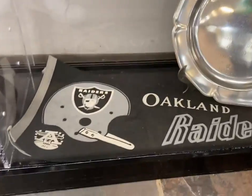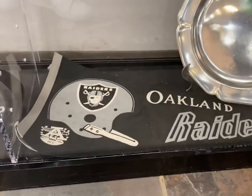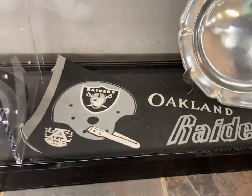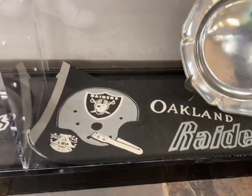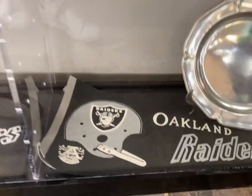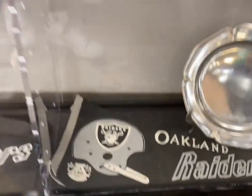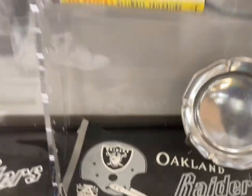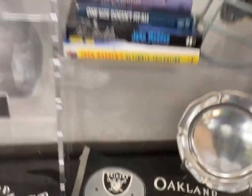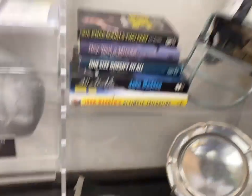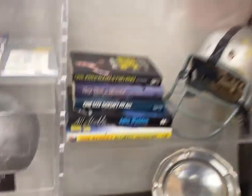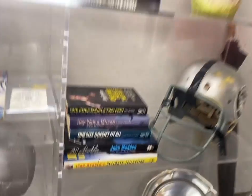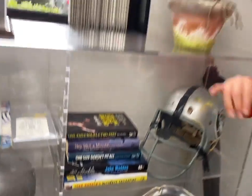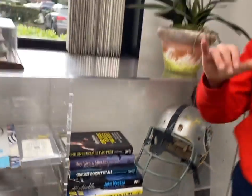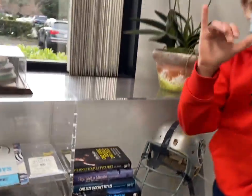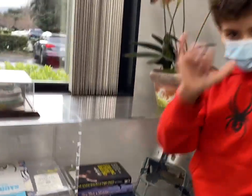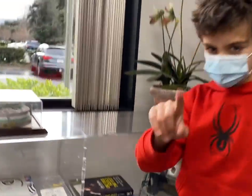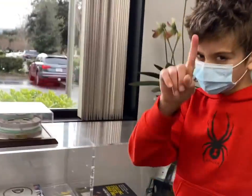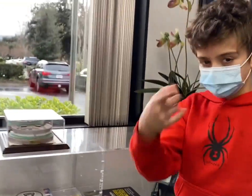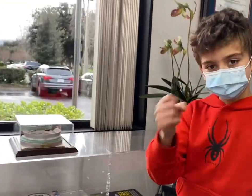This pass here is from his one Super Bowl win.